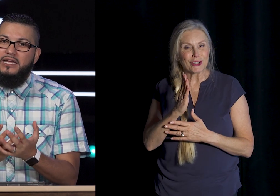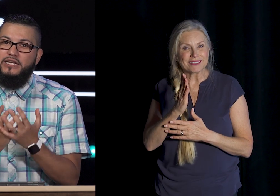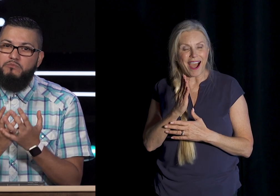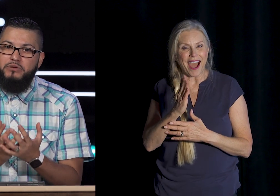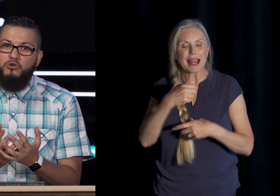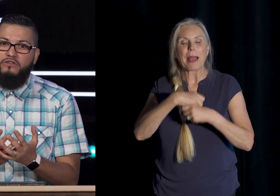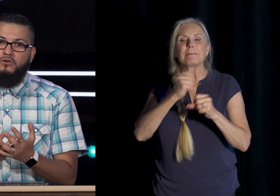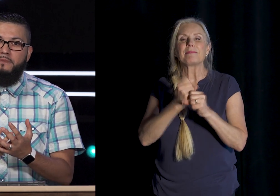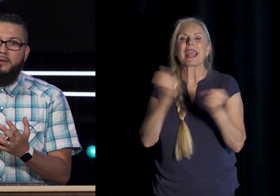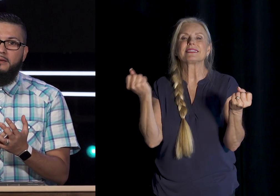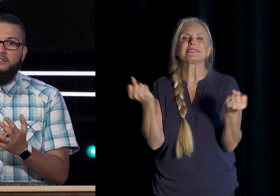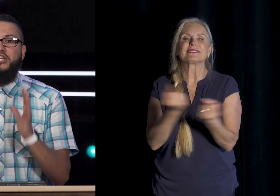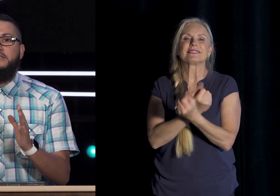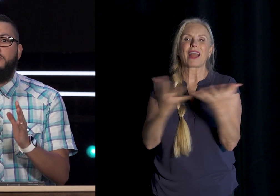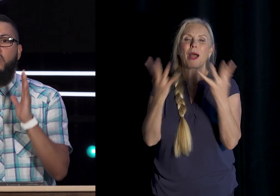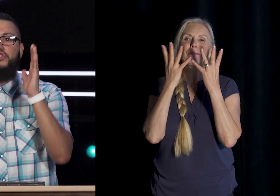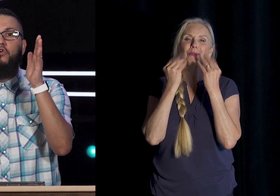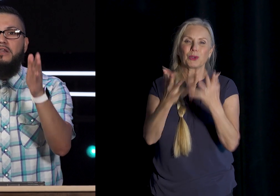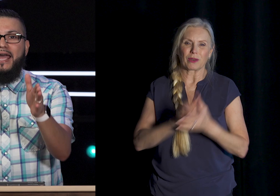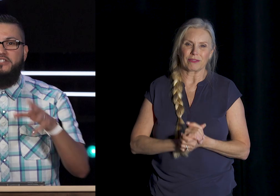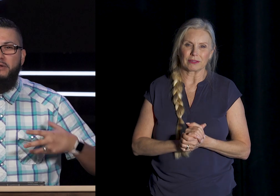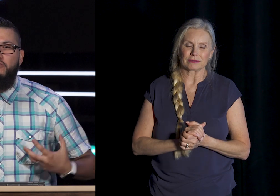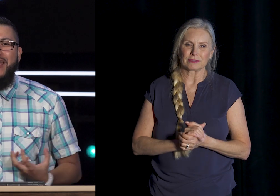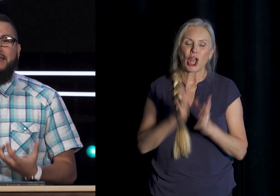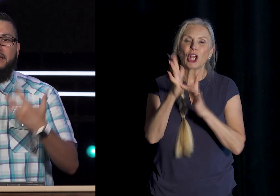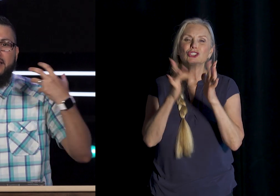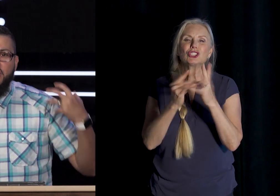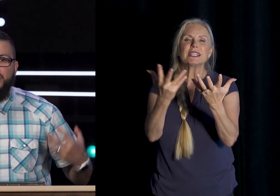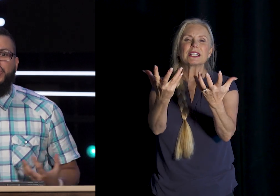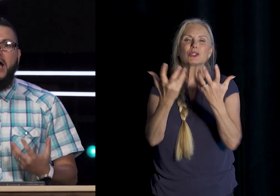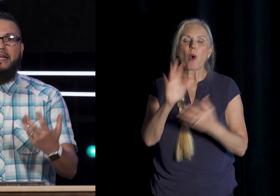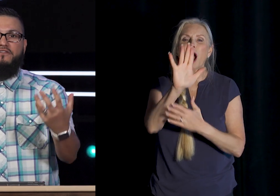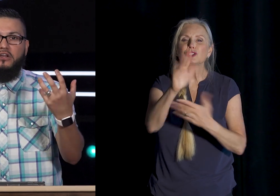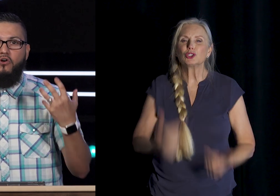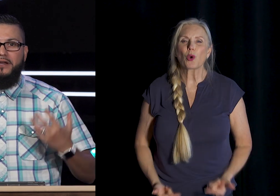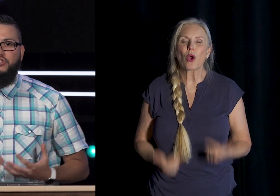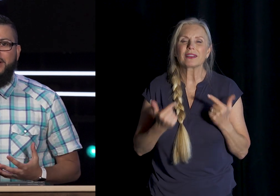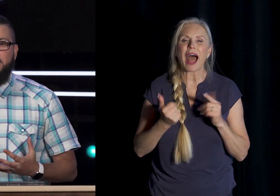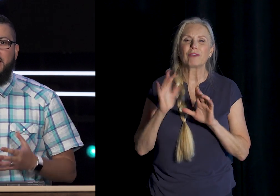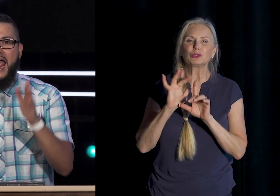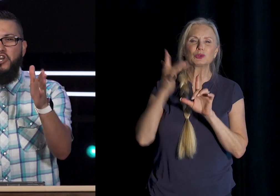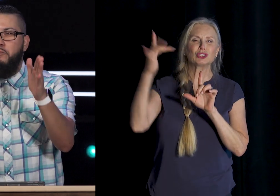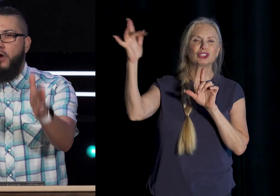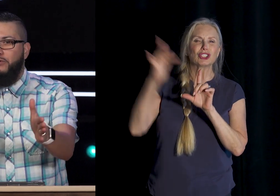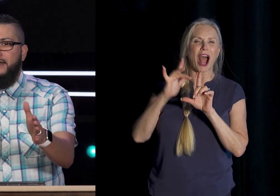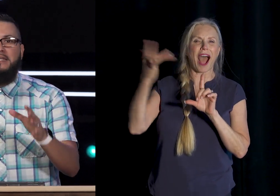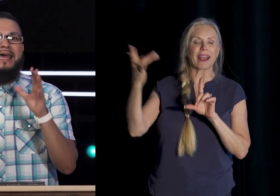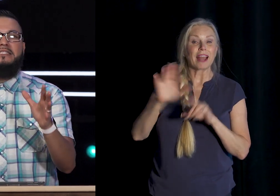Things Beautiful Jesus Wants Your Life To be Radiantly Shining For the Glory of Jesus And your Brokenness Is